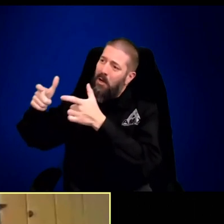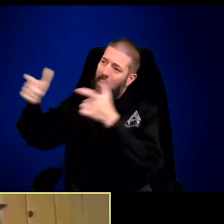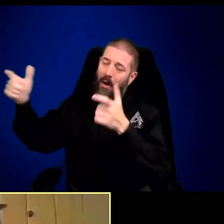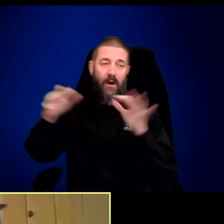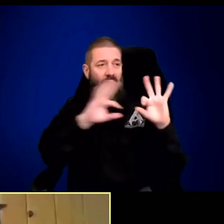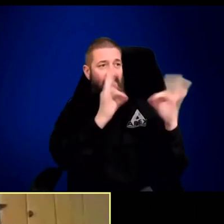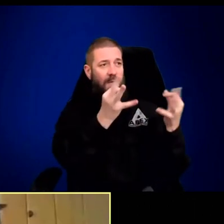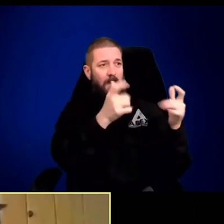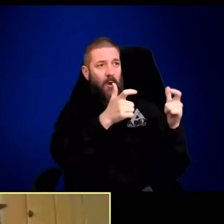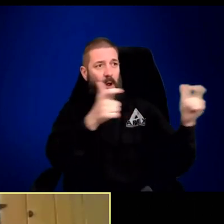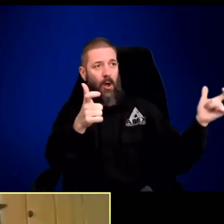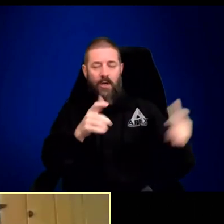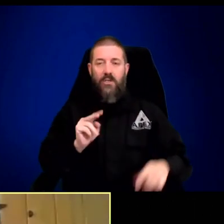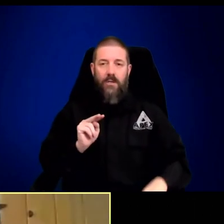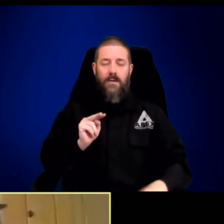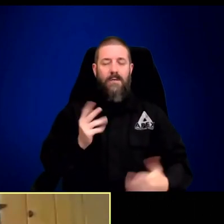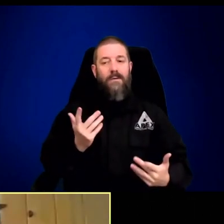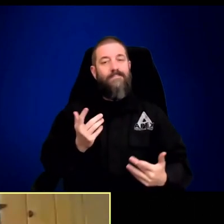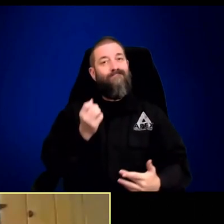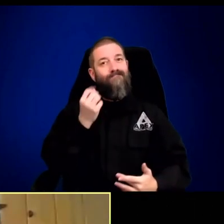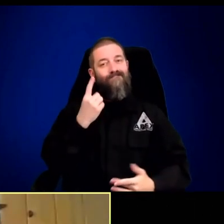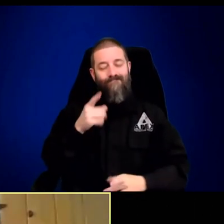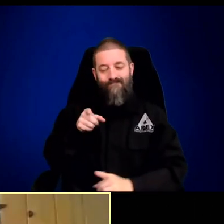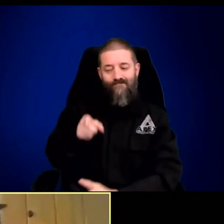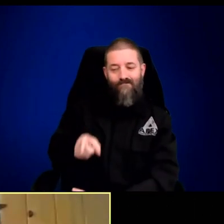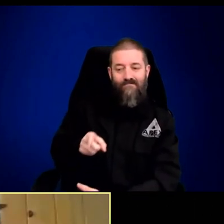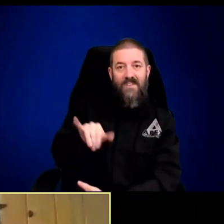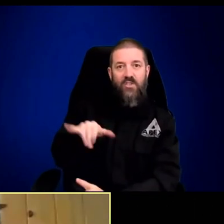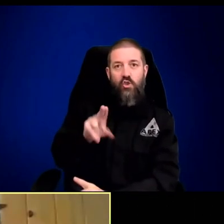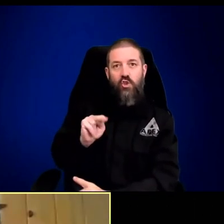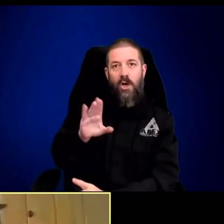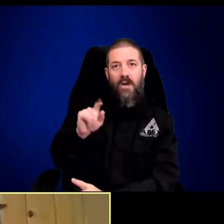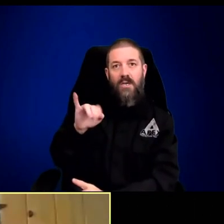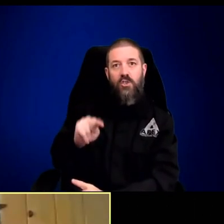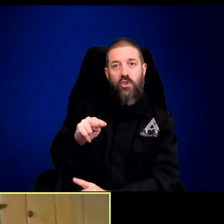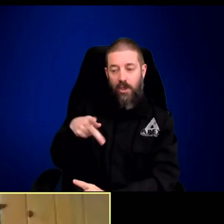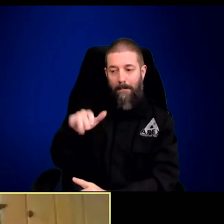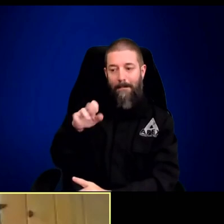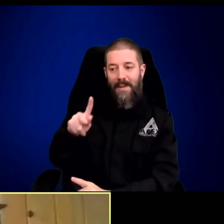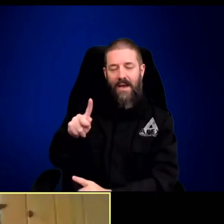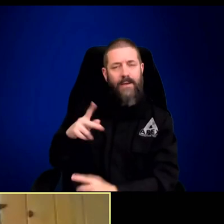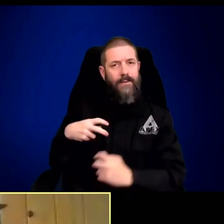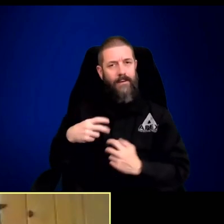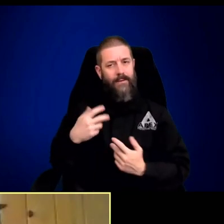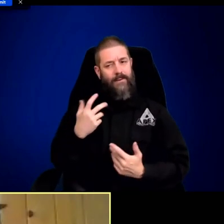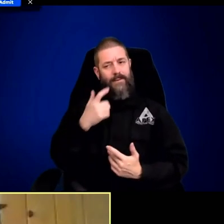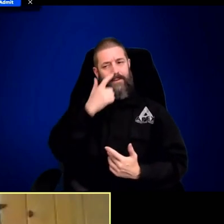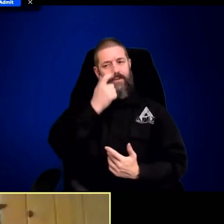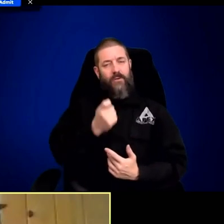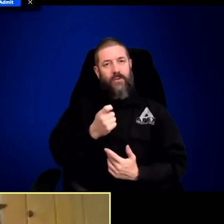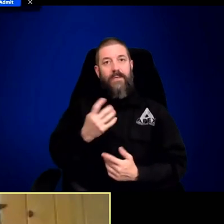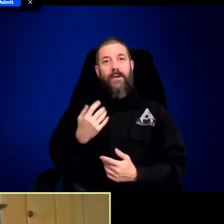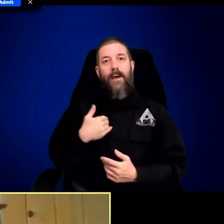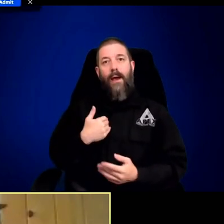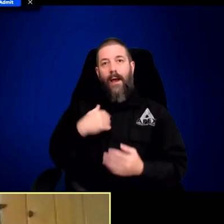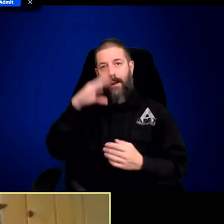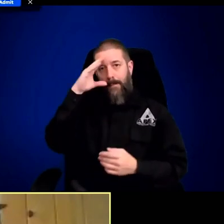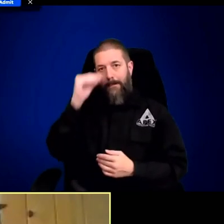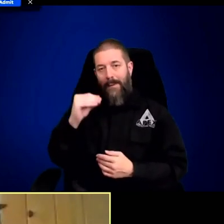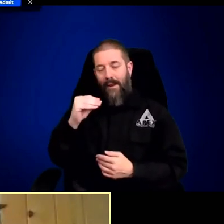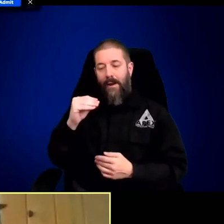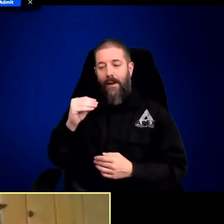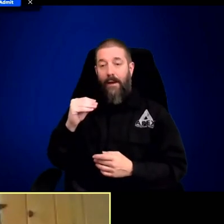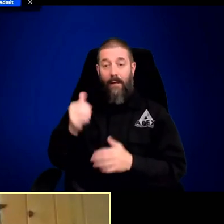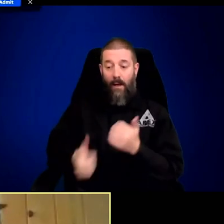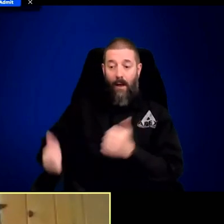my parents were born into families that had eight kids in the old days. What was different about the junction pack was that